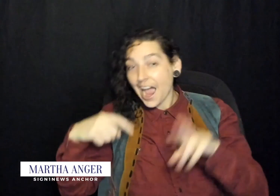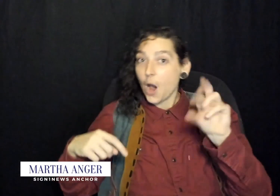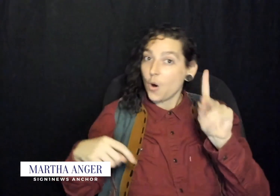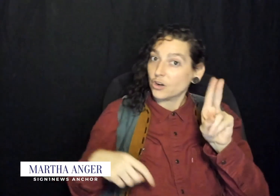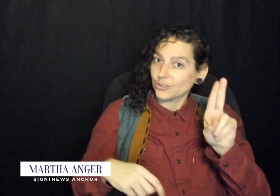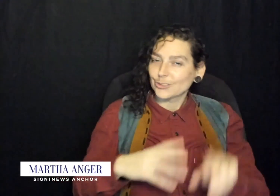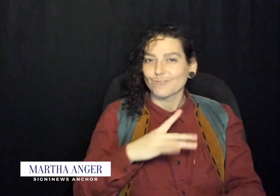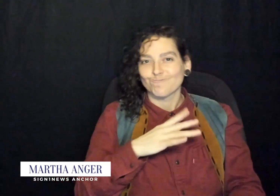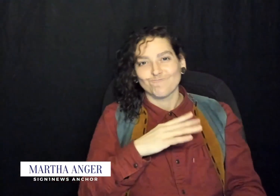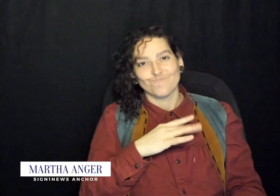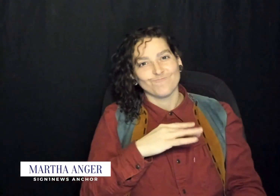and Roku.